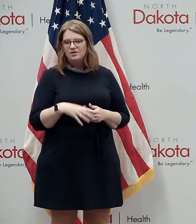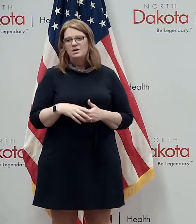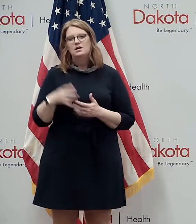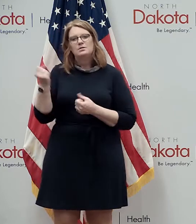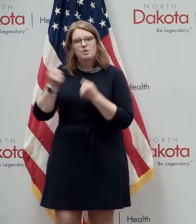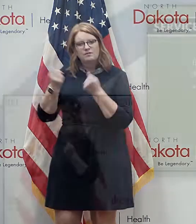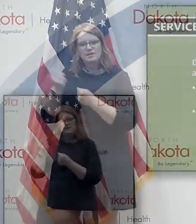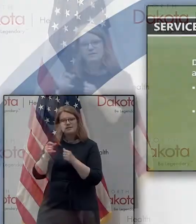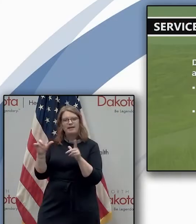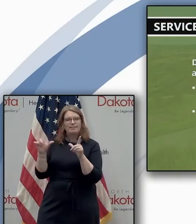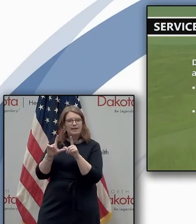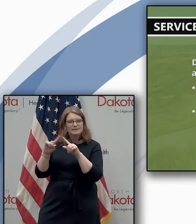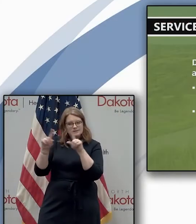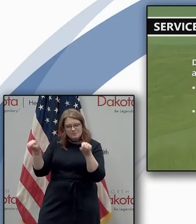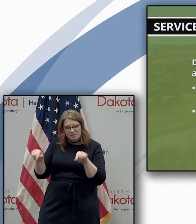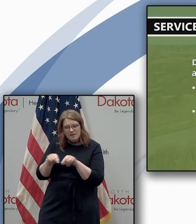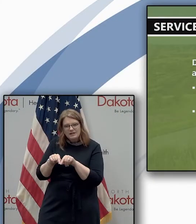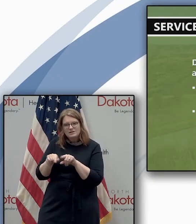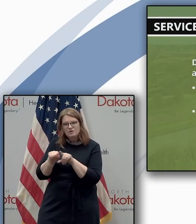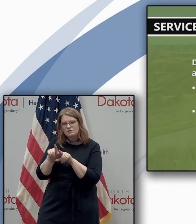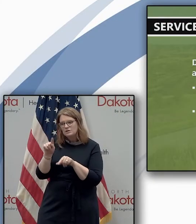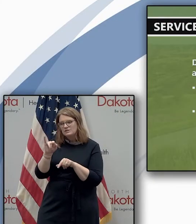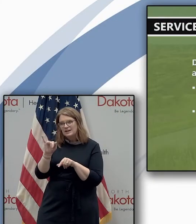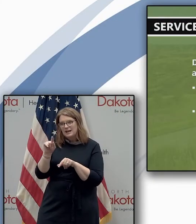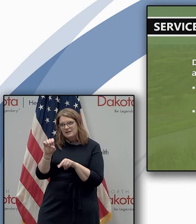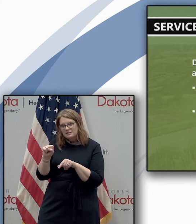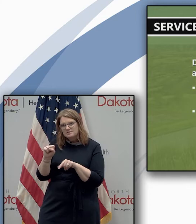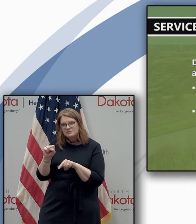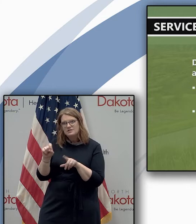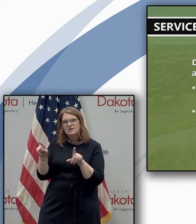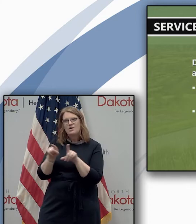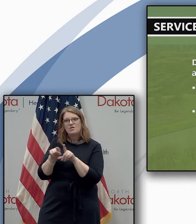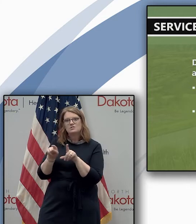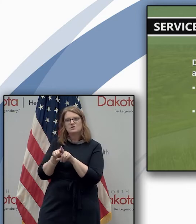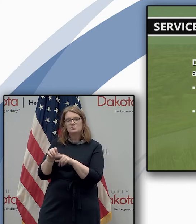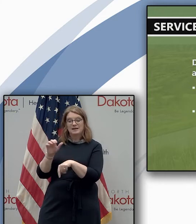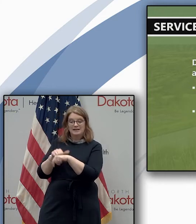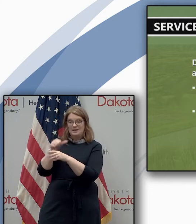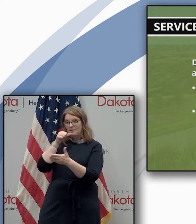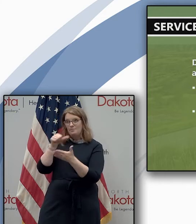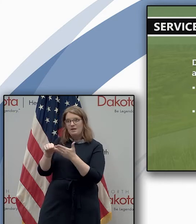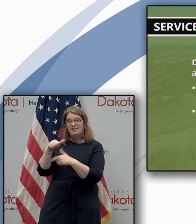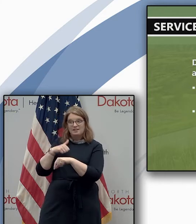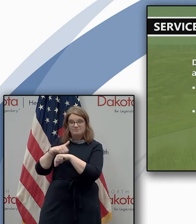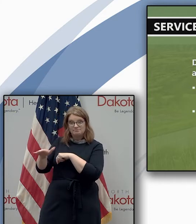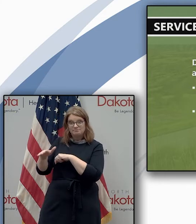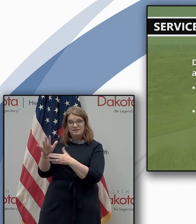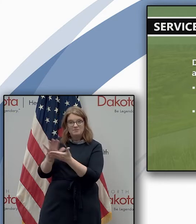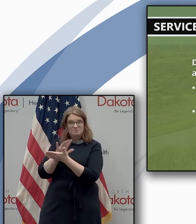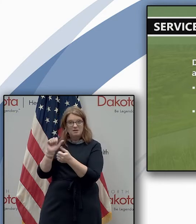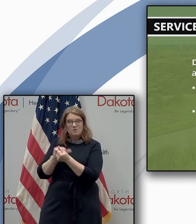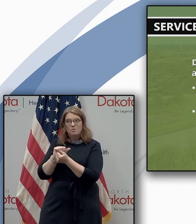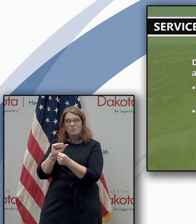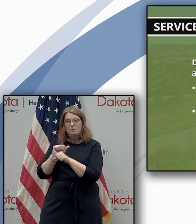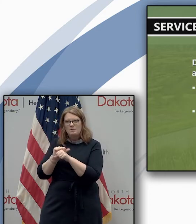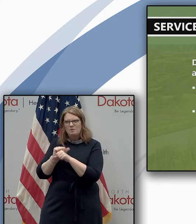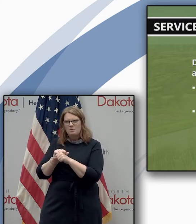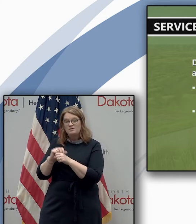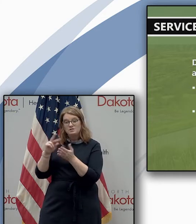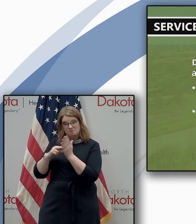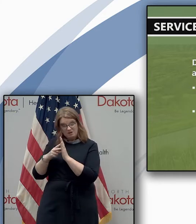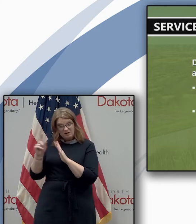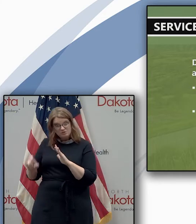services such as license plates and titling can also be done by mailing in your paperwork so again you don't even have to leave your home